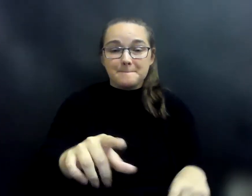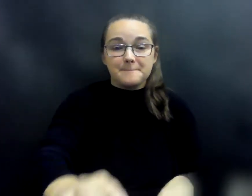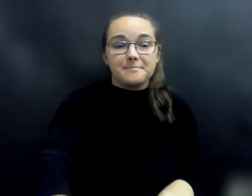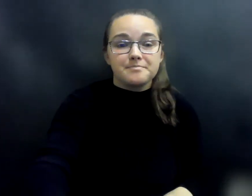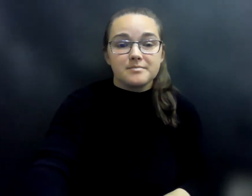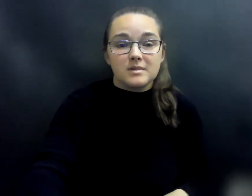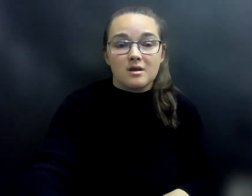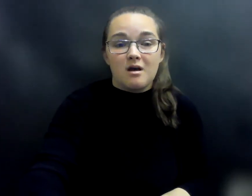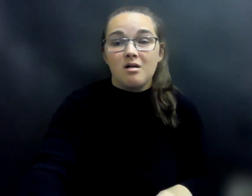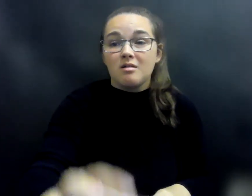Shortly before sun,